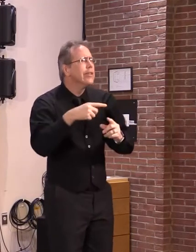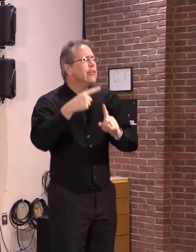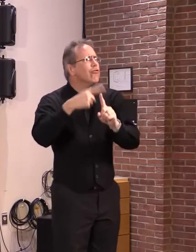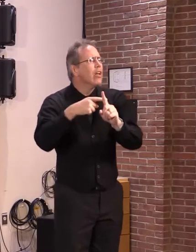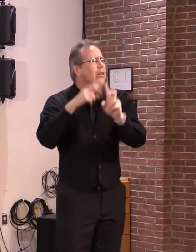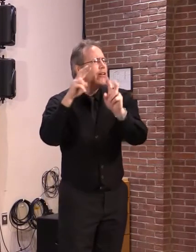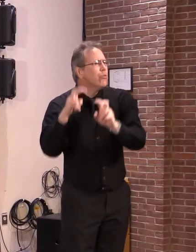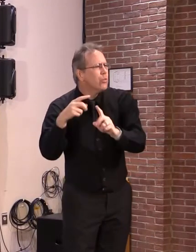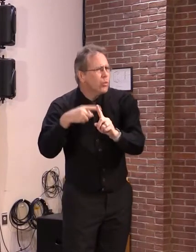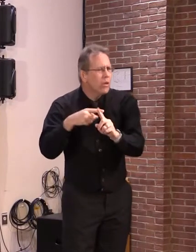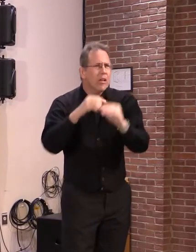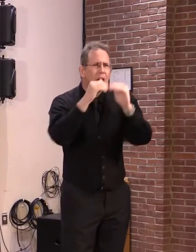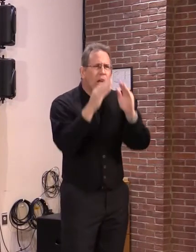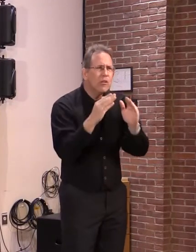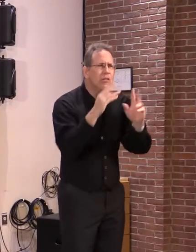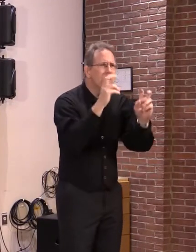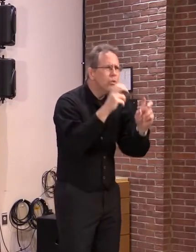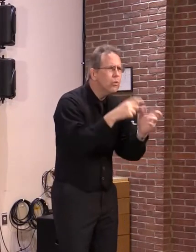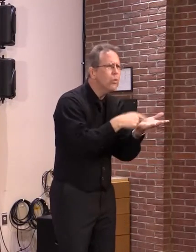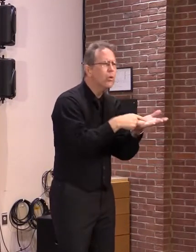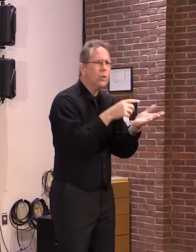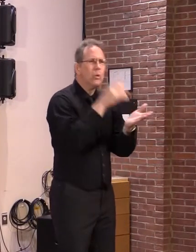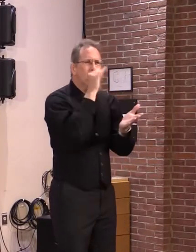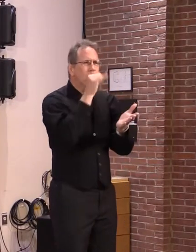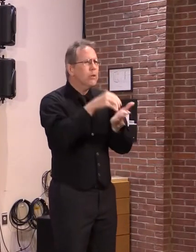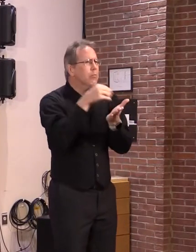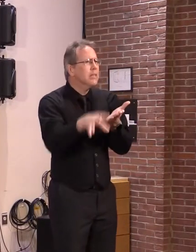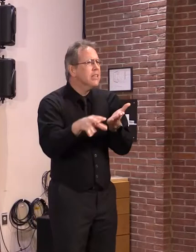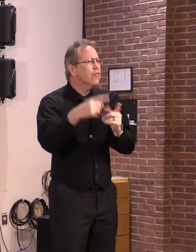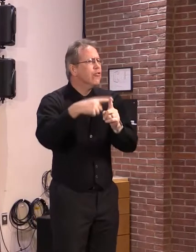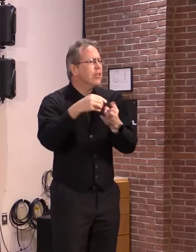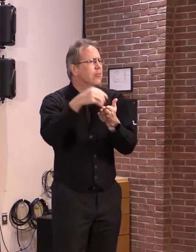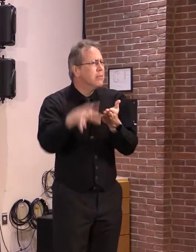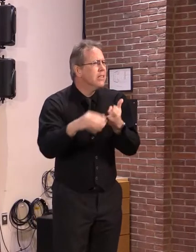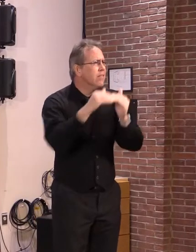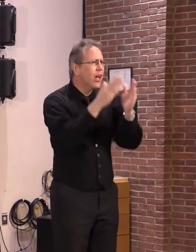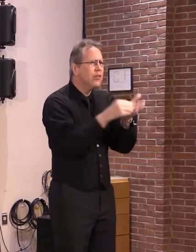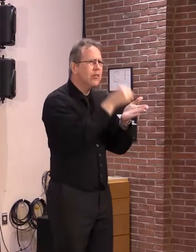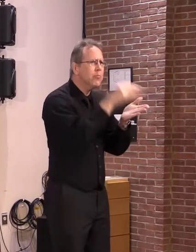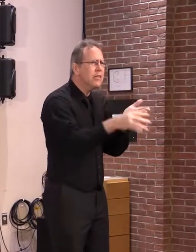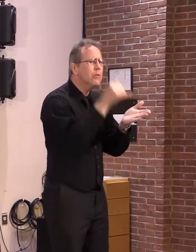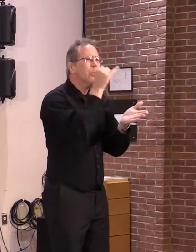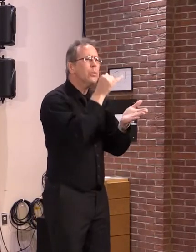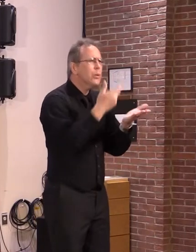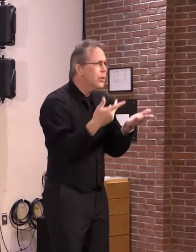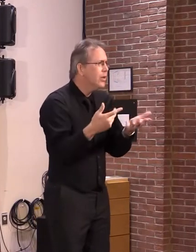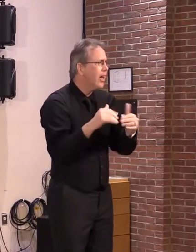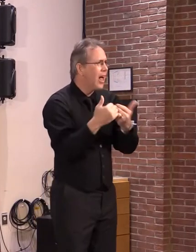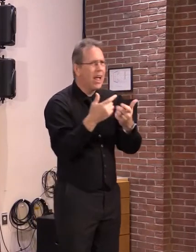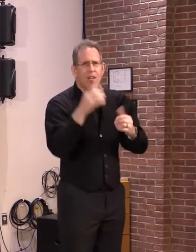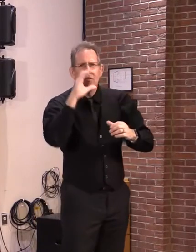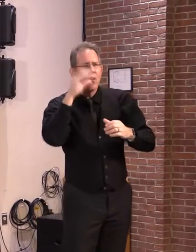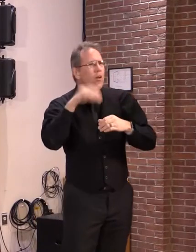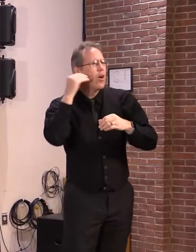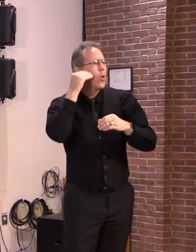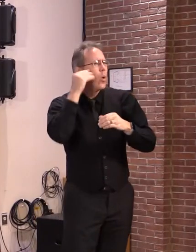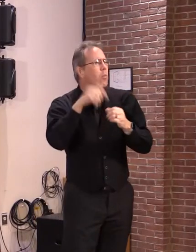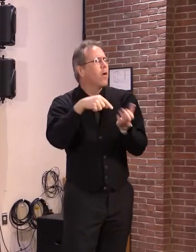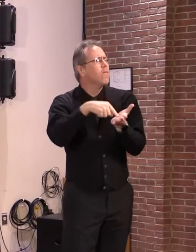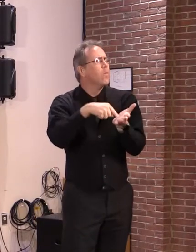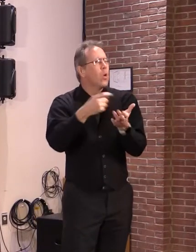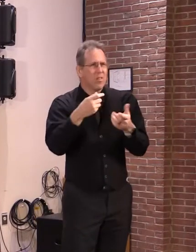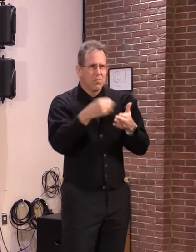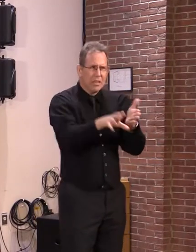and shutting people out of our cities. Chronic homelessness has surged in Chittenden County by some measures almost 500% since